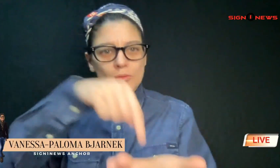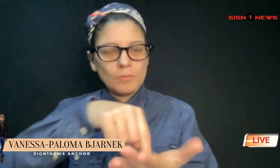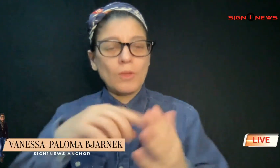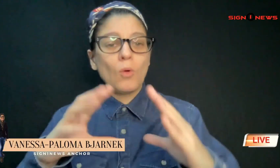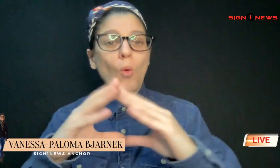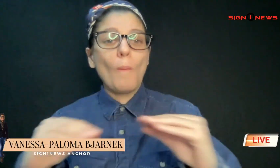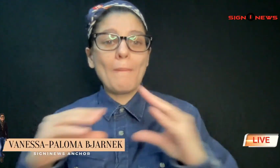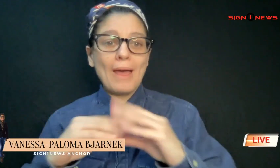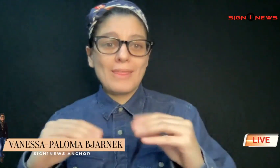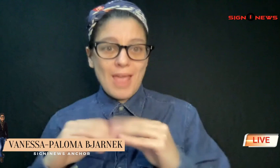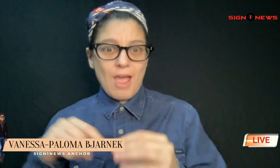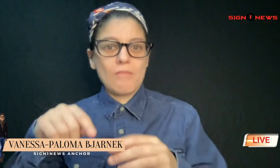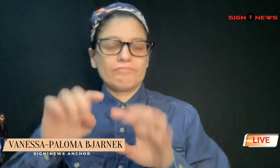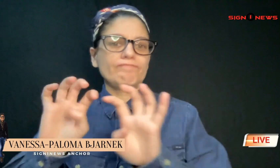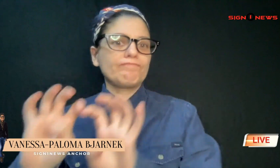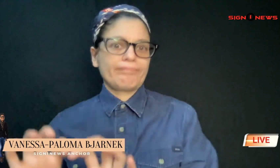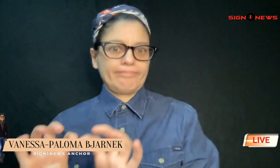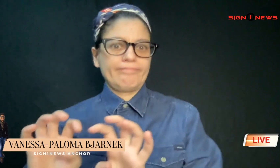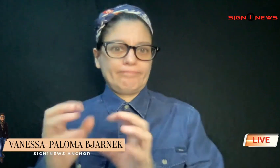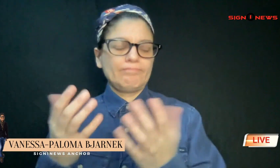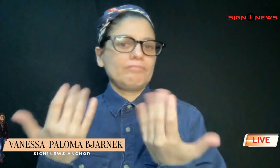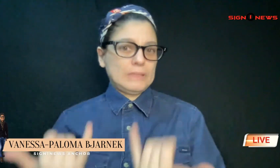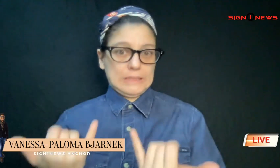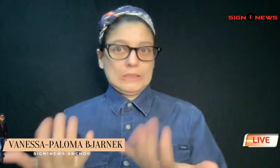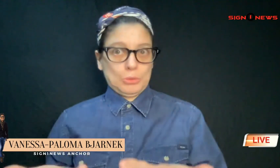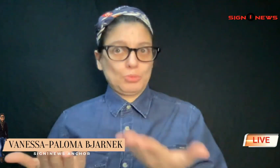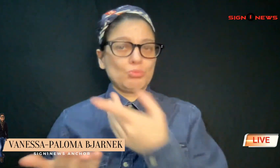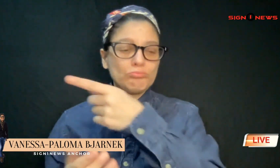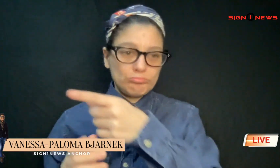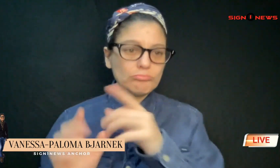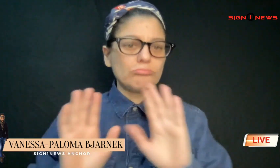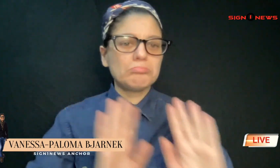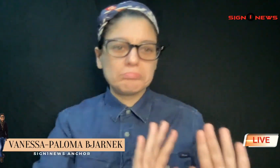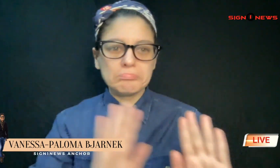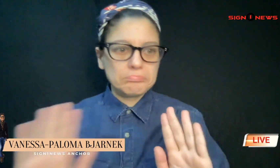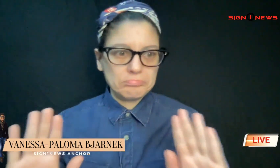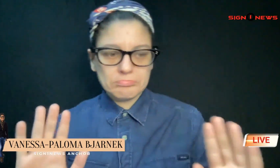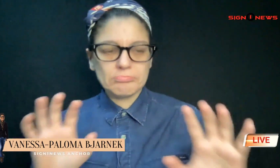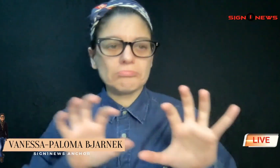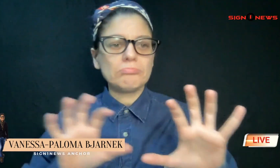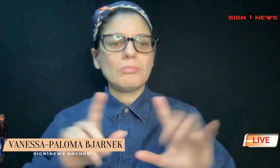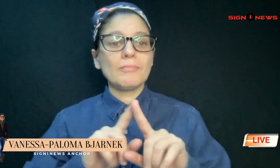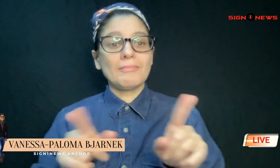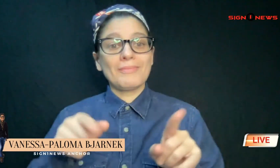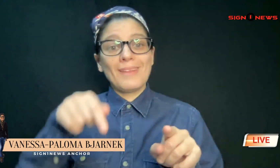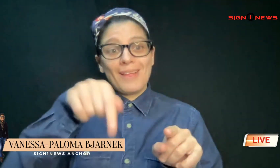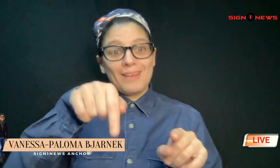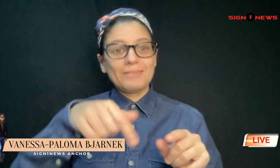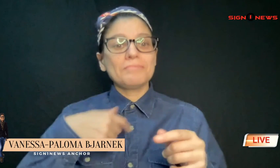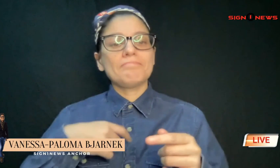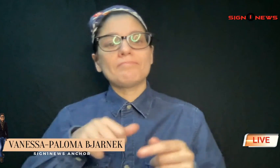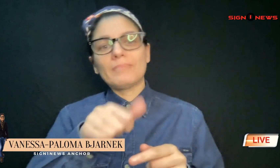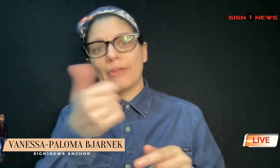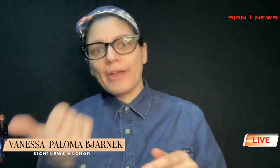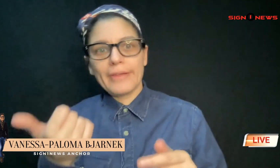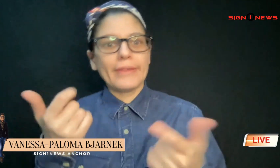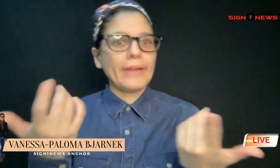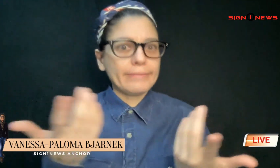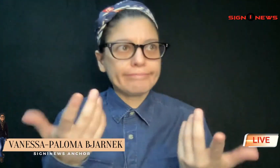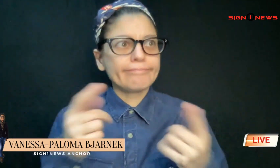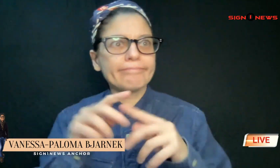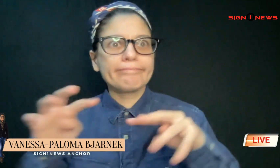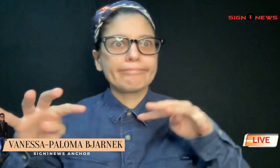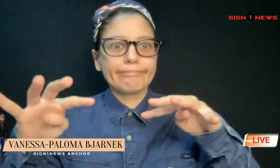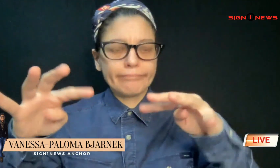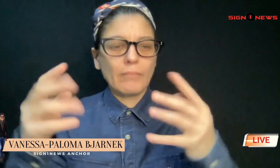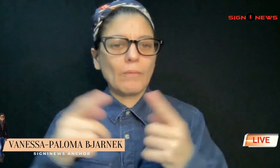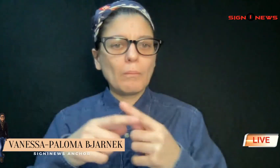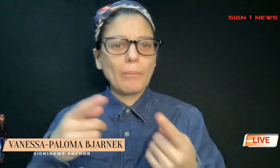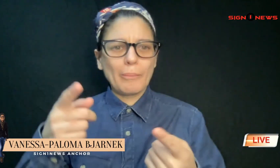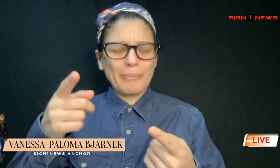but